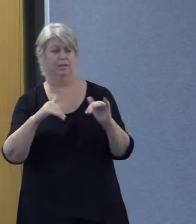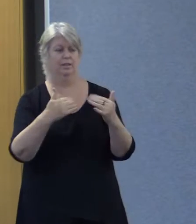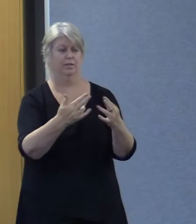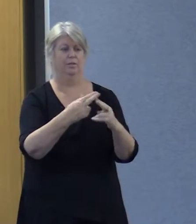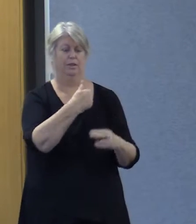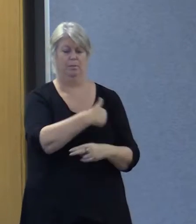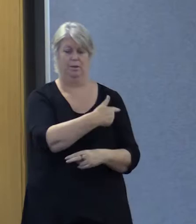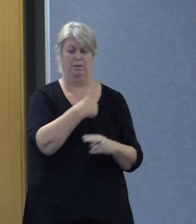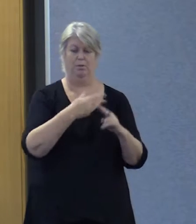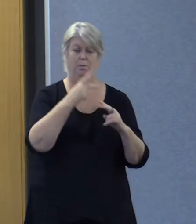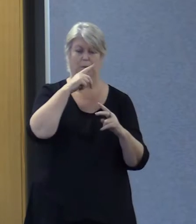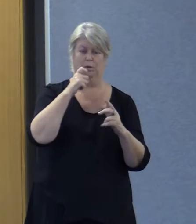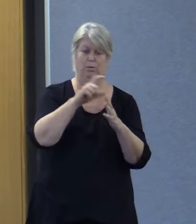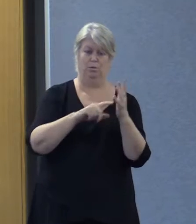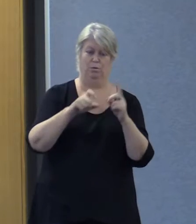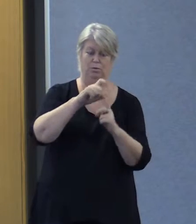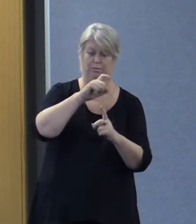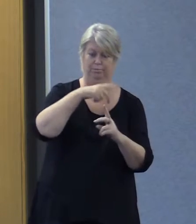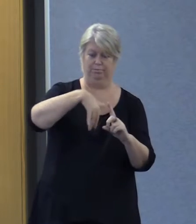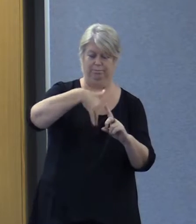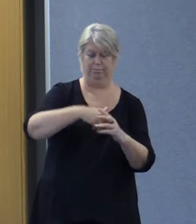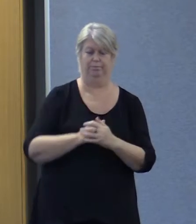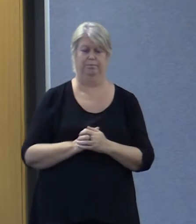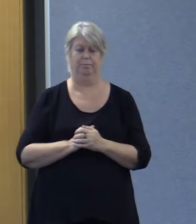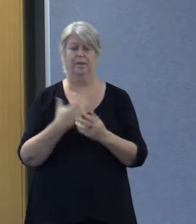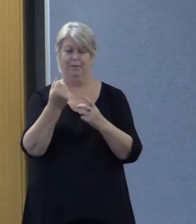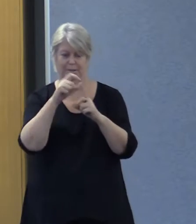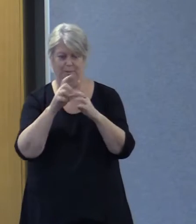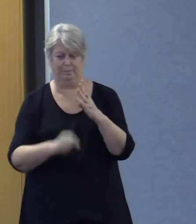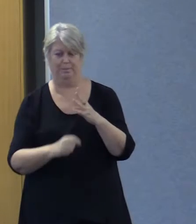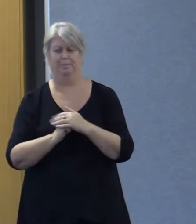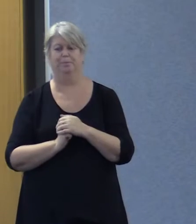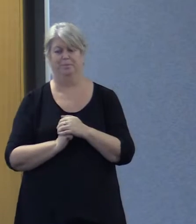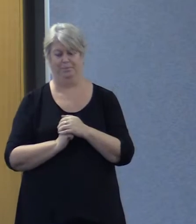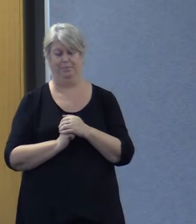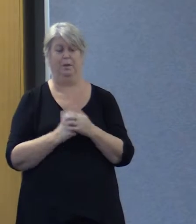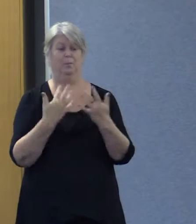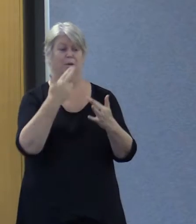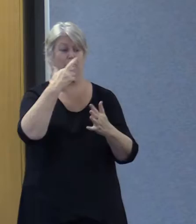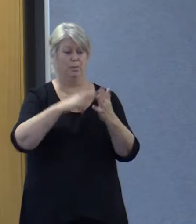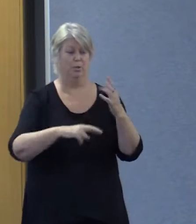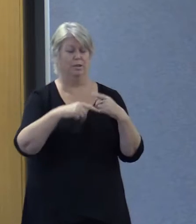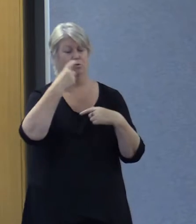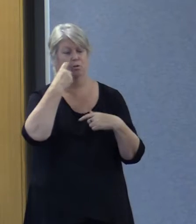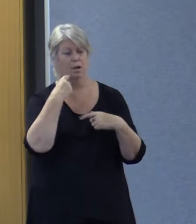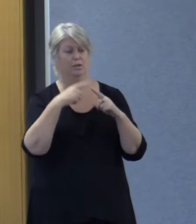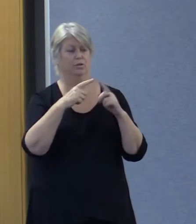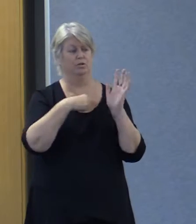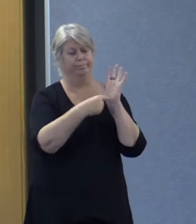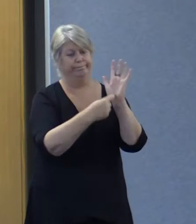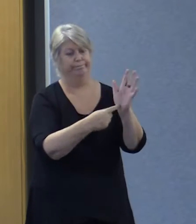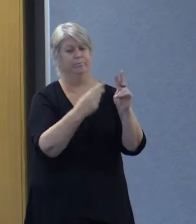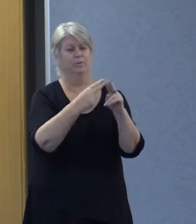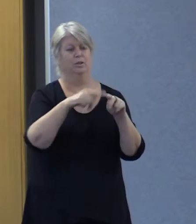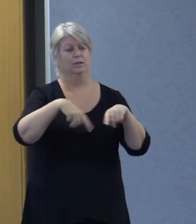commitment to people from cold backgrounds with disability. Over the years, many reports have attempted to bring to the attention of